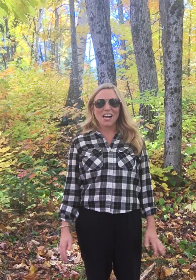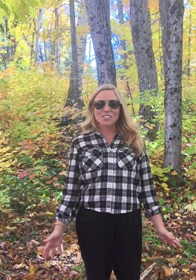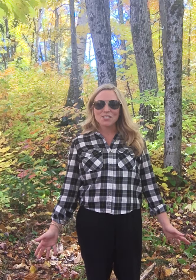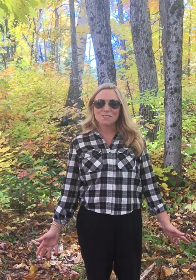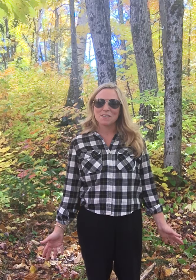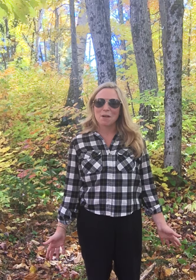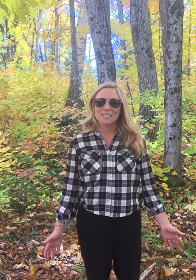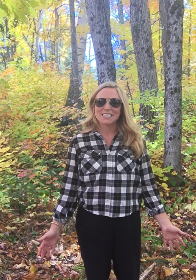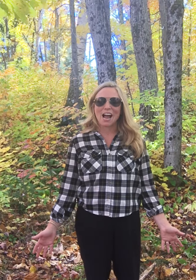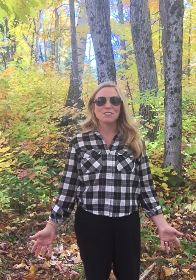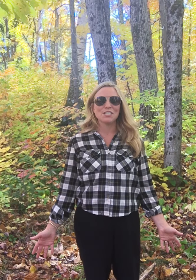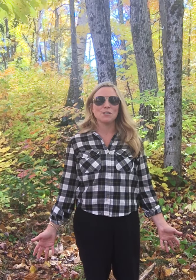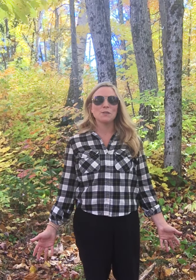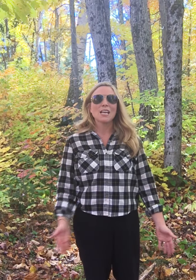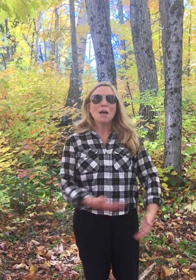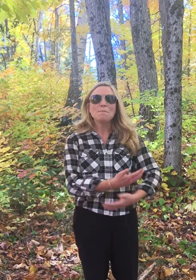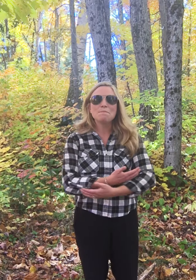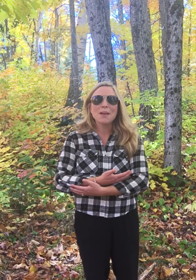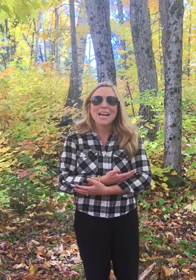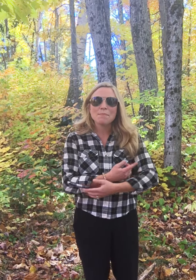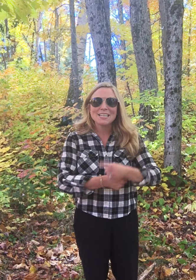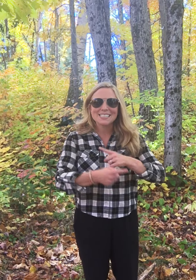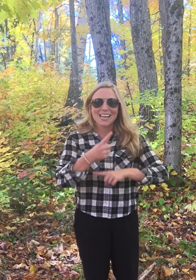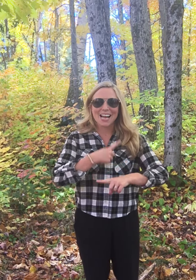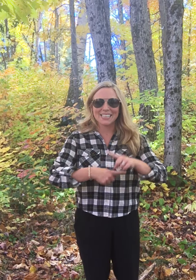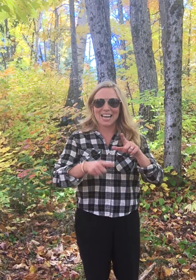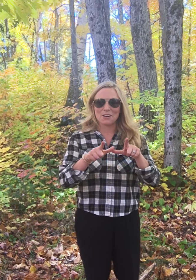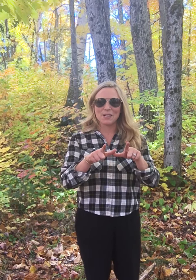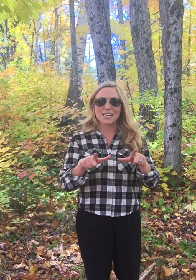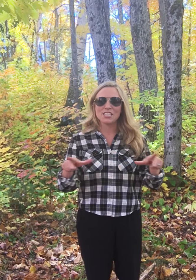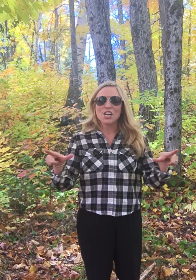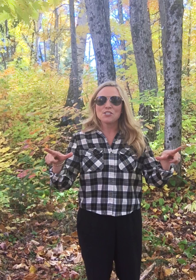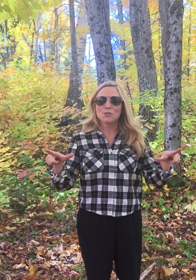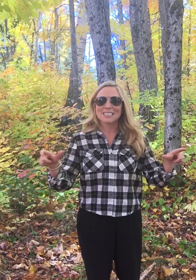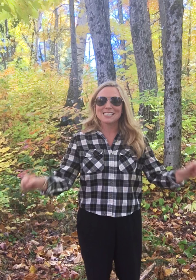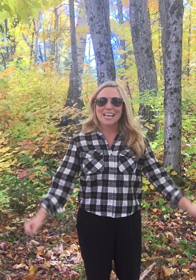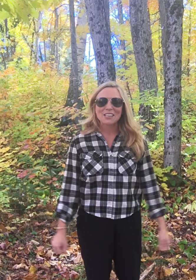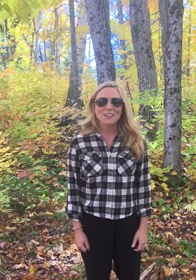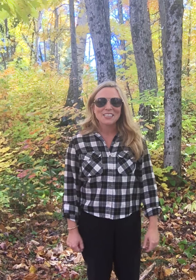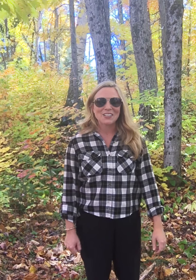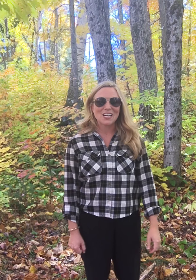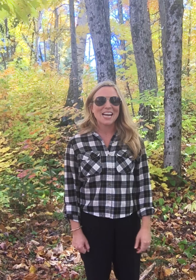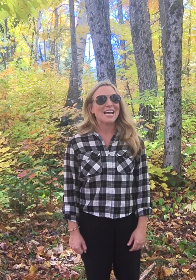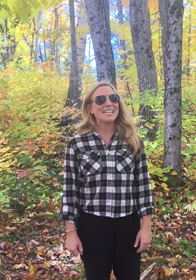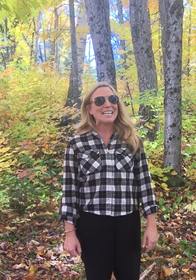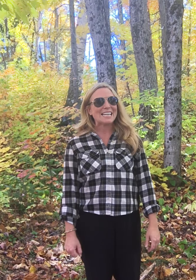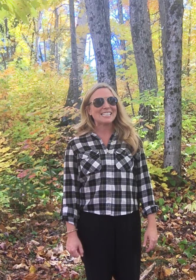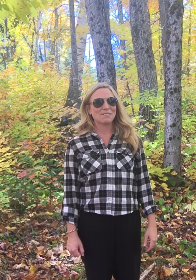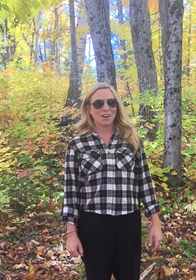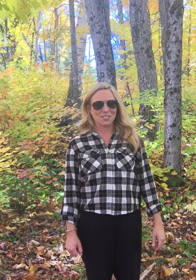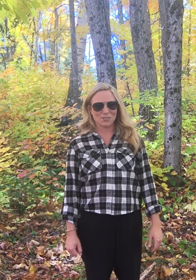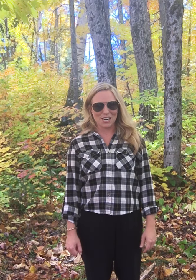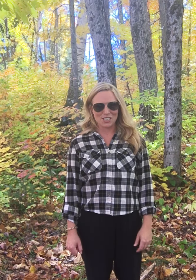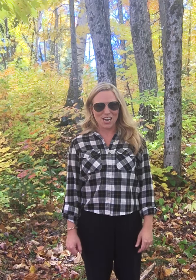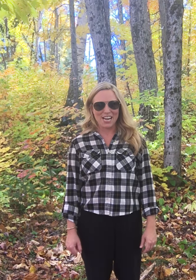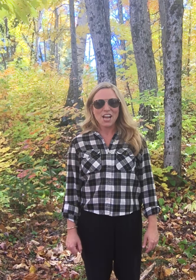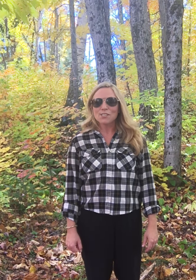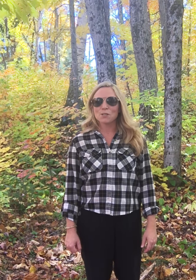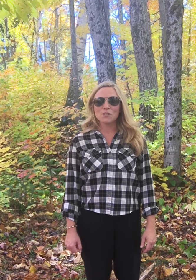hundreds of families how to use baby sign language to accelerate learning and ease frustration. So if